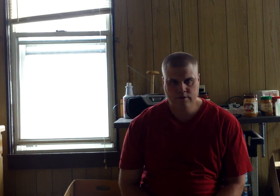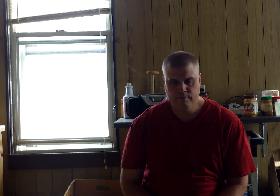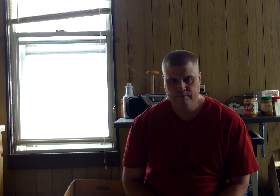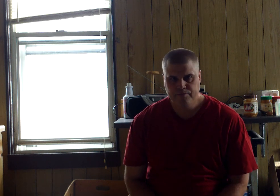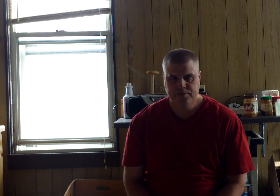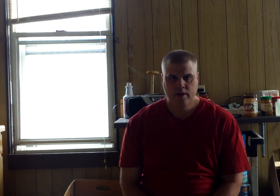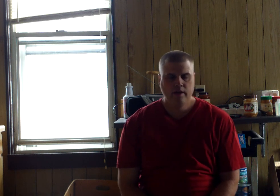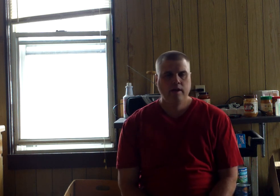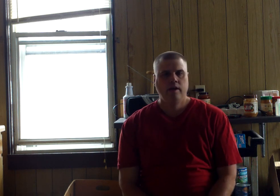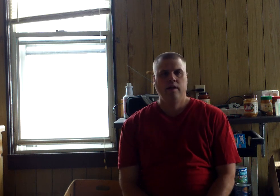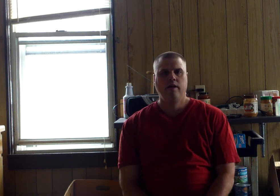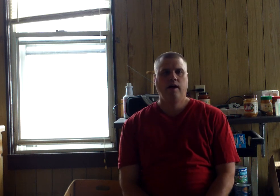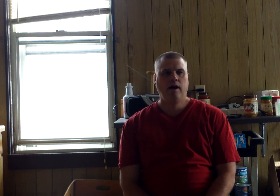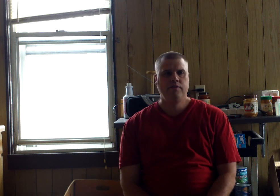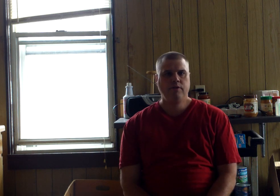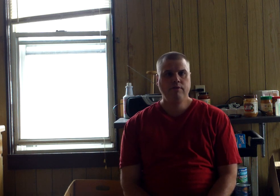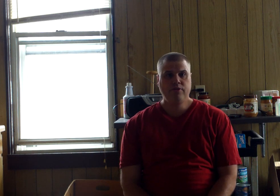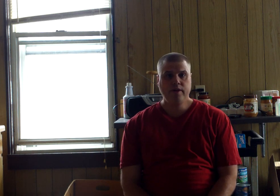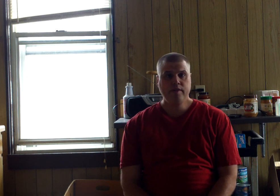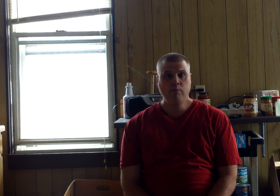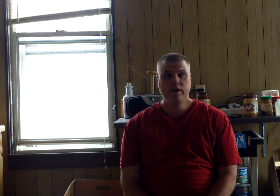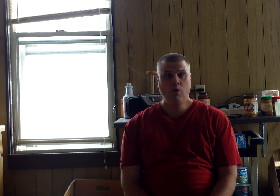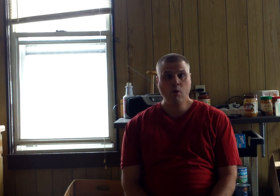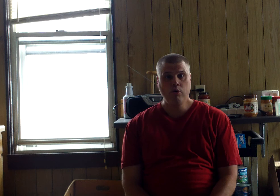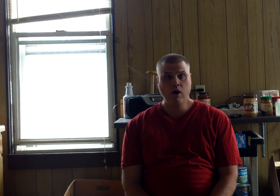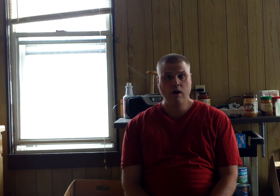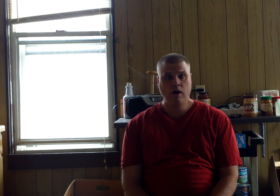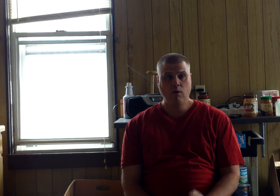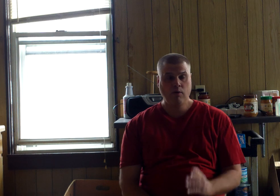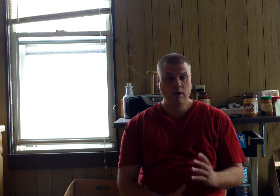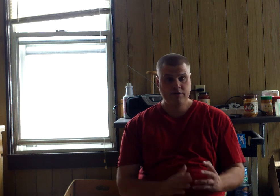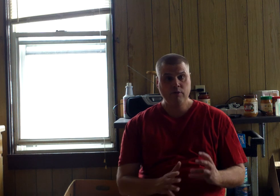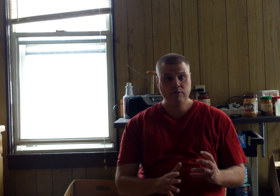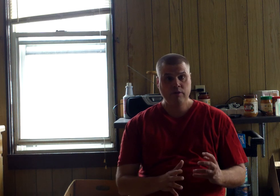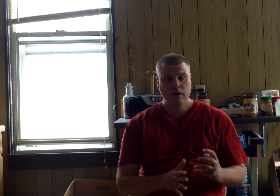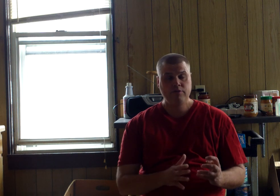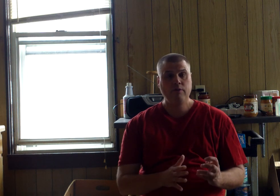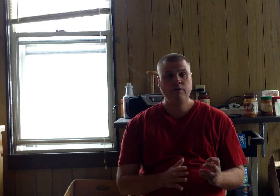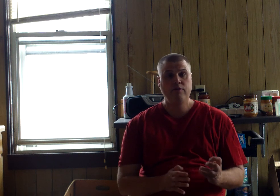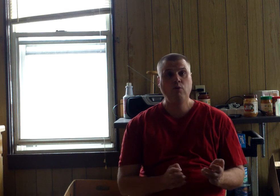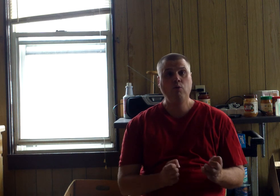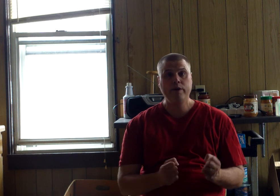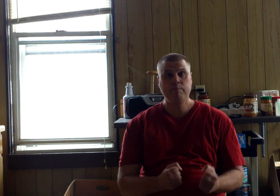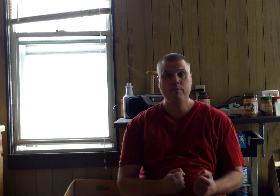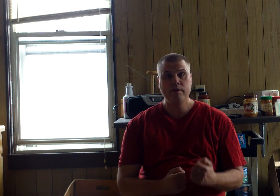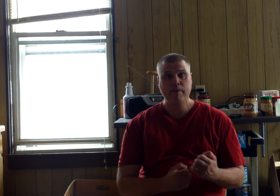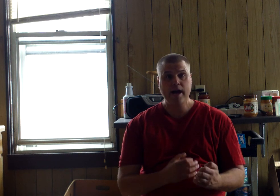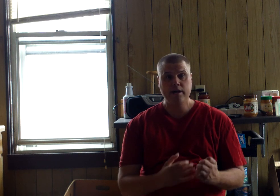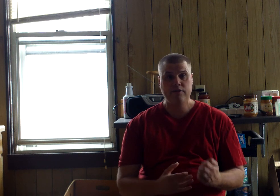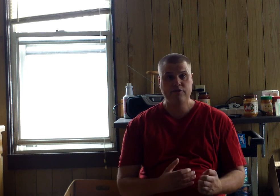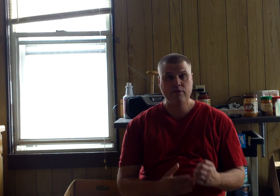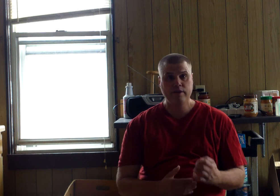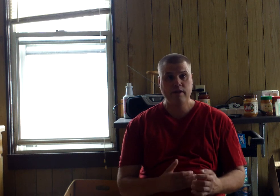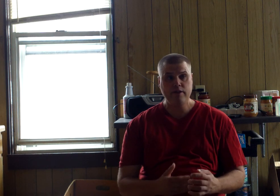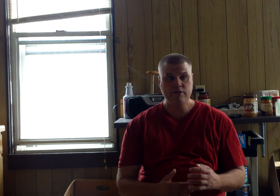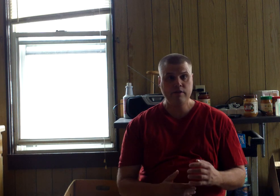a certain tool we could bring back into circulation